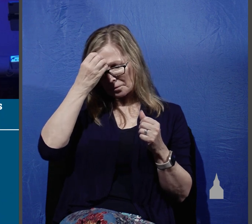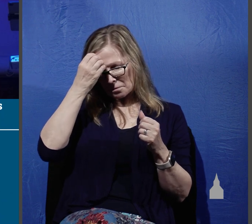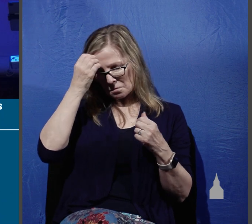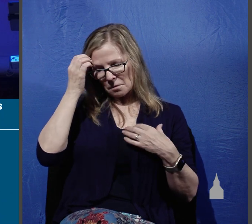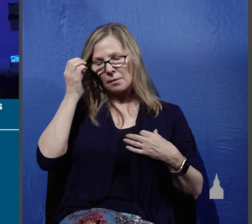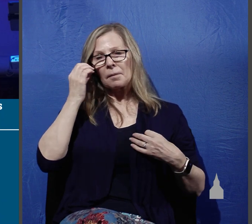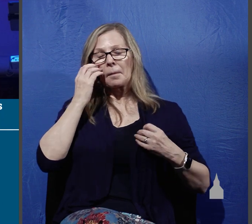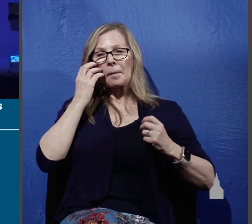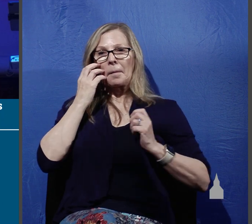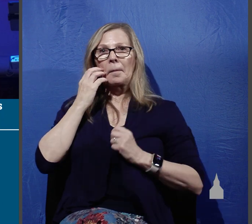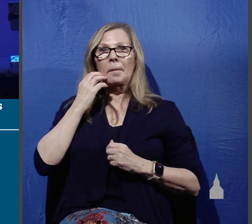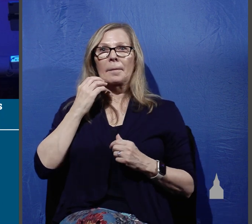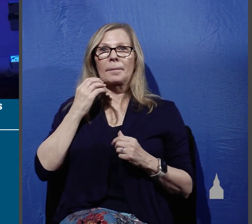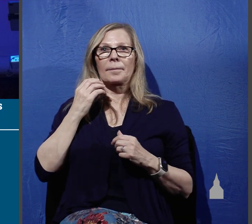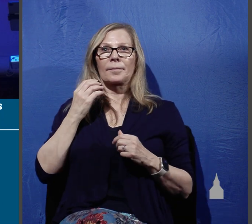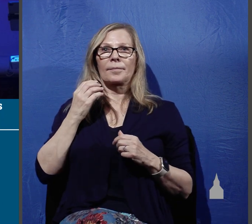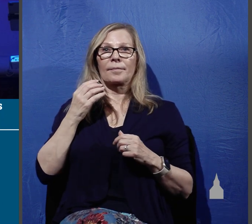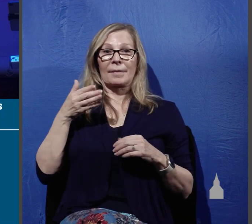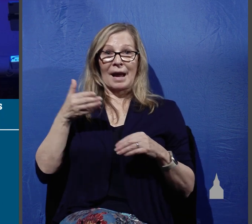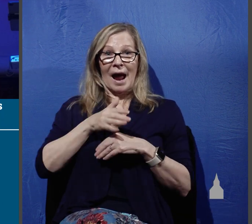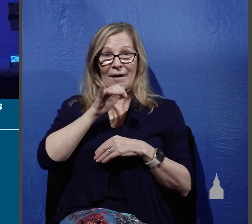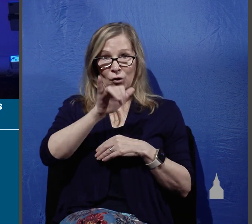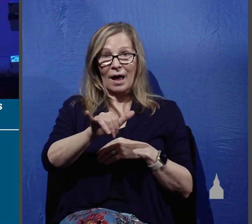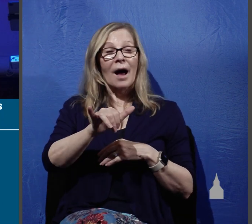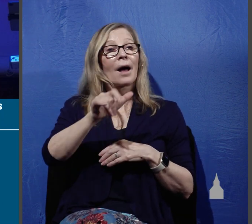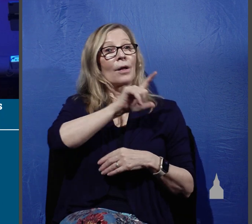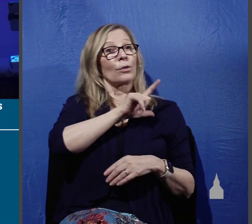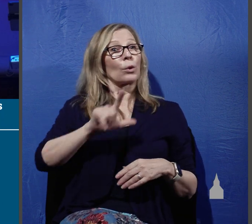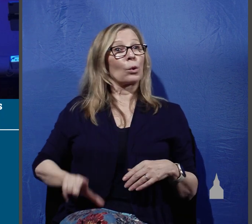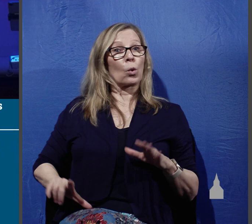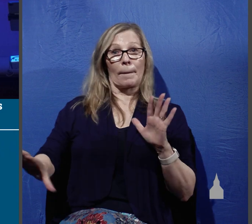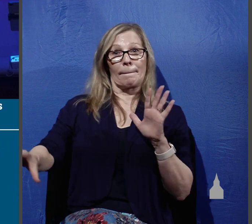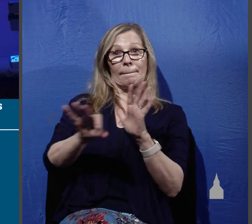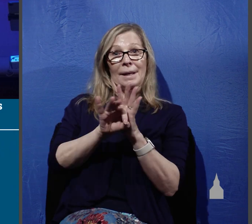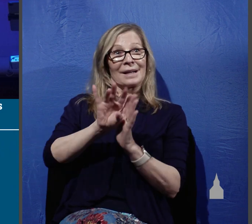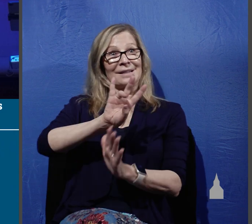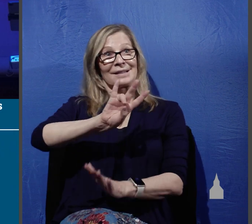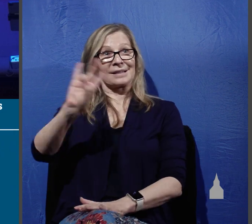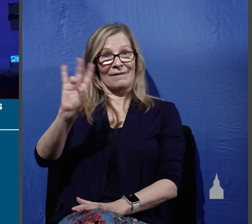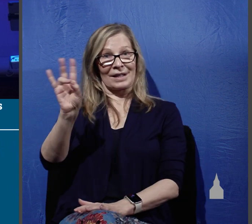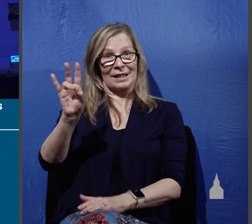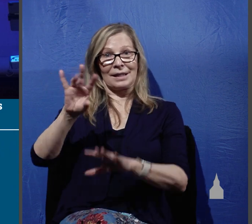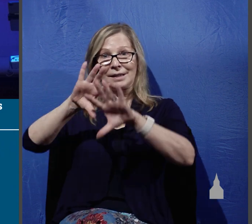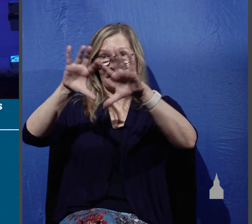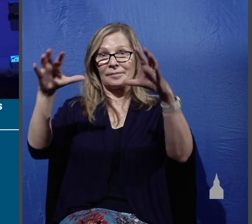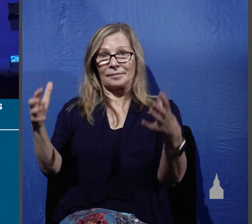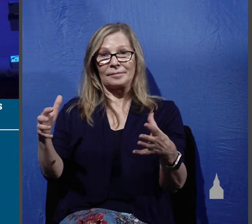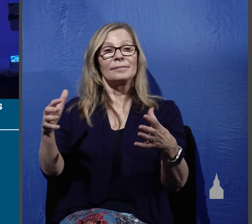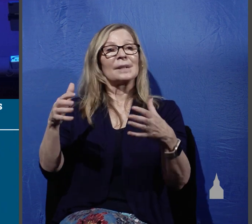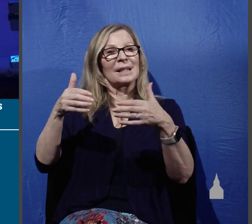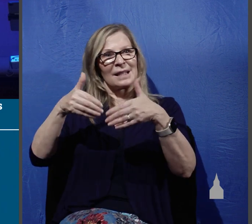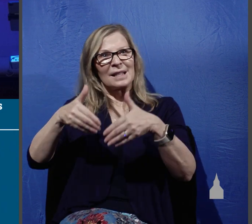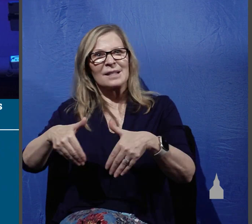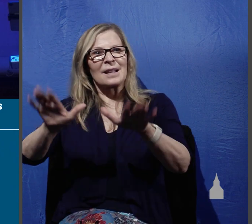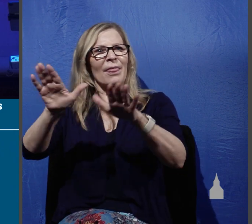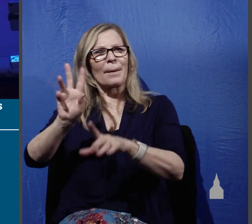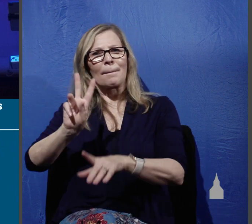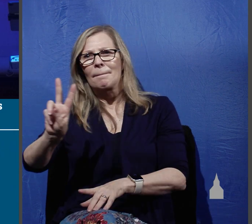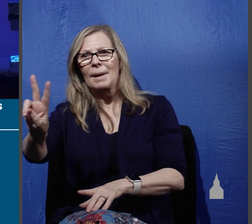Now after this, the Lord appointed 70 others and sent them in pairs ahead of him to every city and place